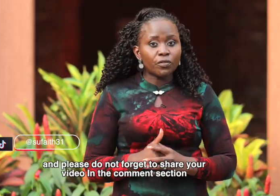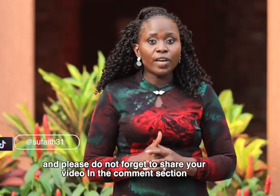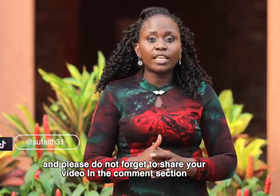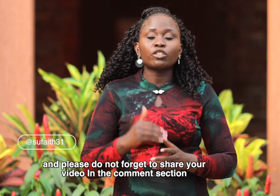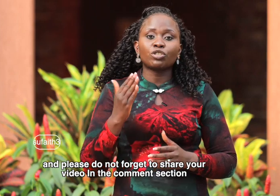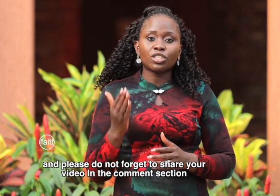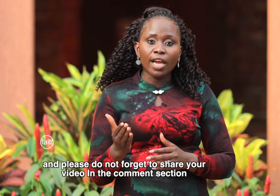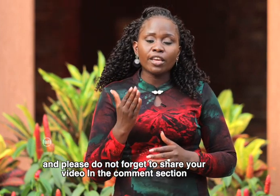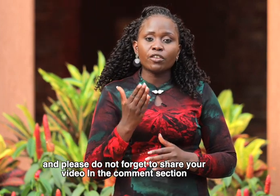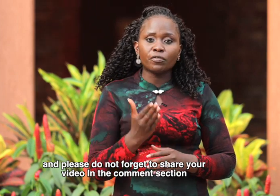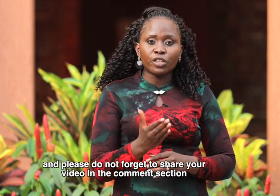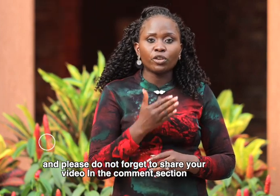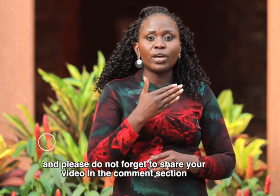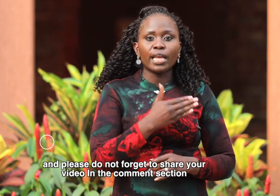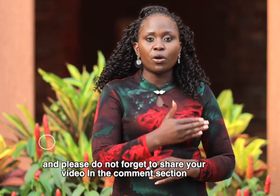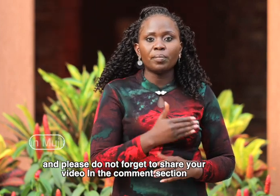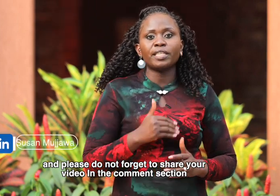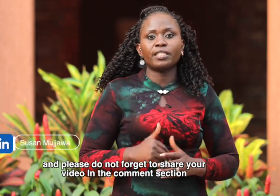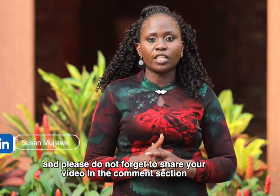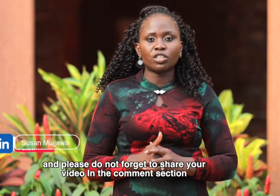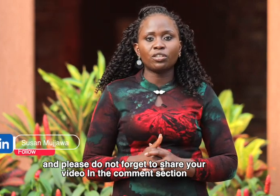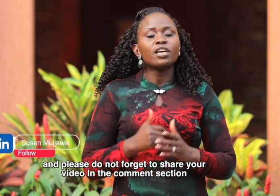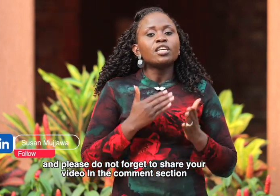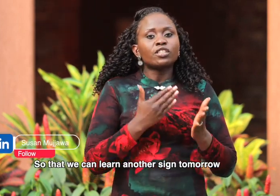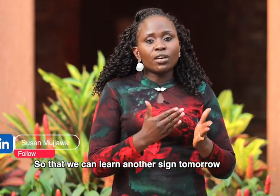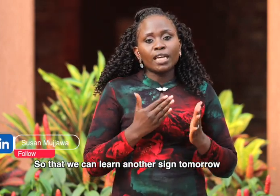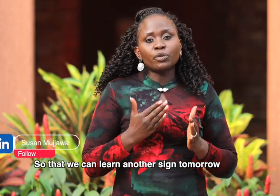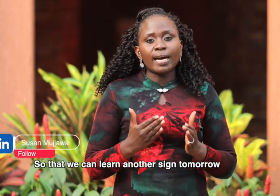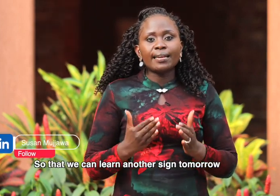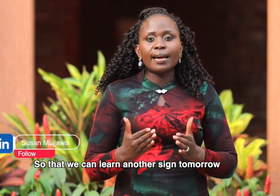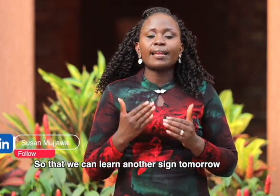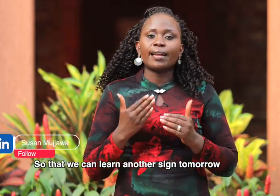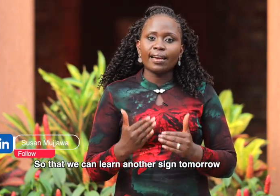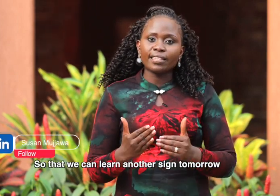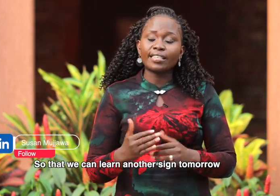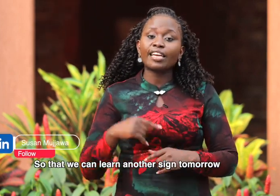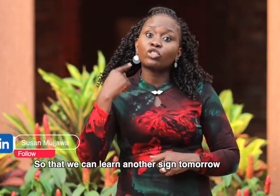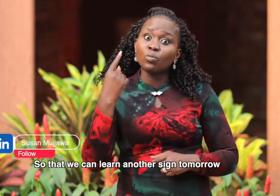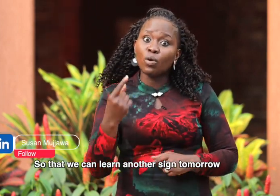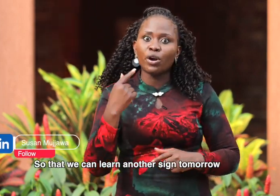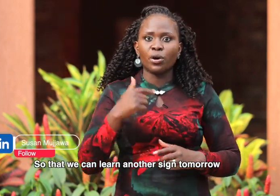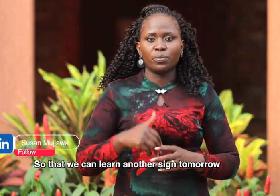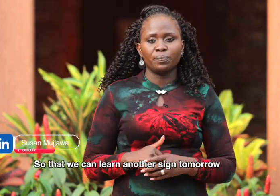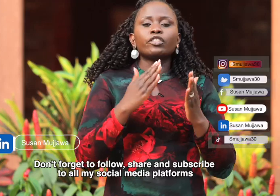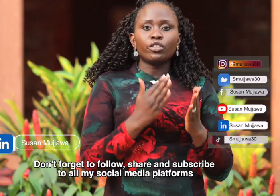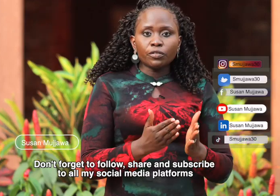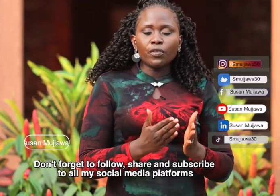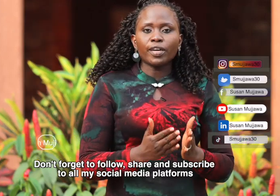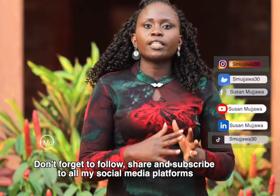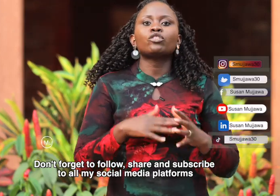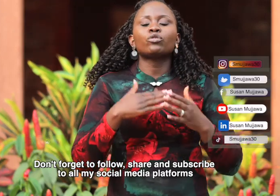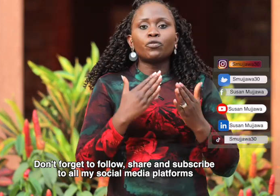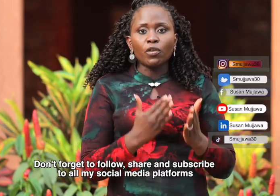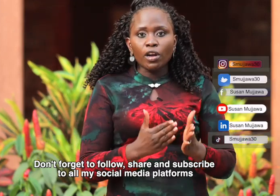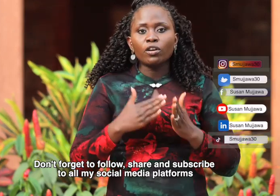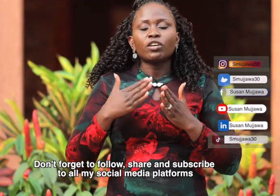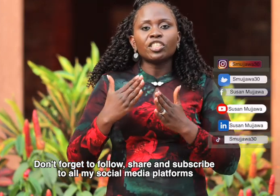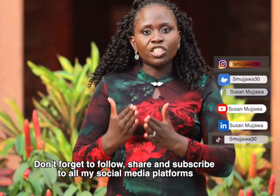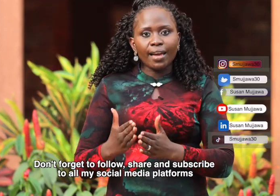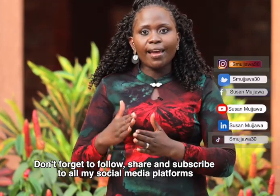forget to share your video in the comment section So that we can learn another sign tomorrow Don't forget to follow, share